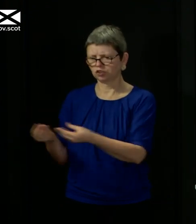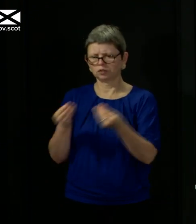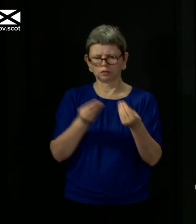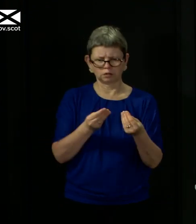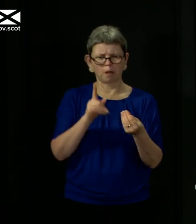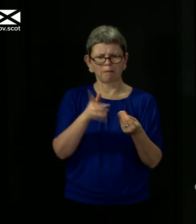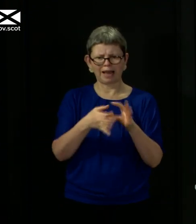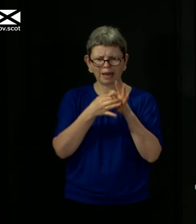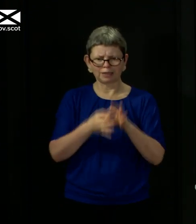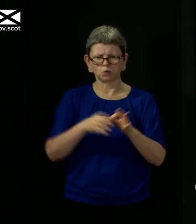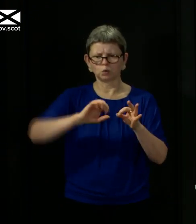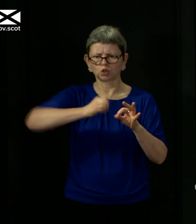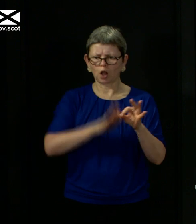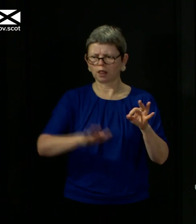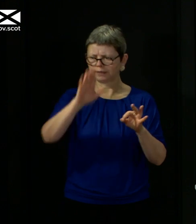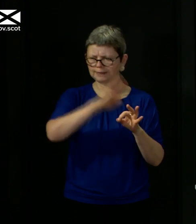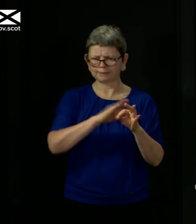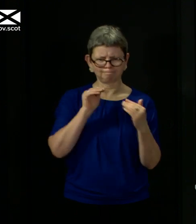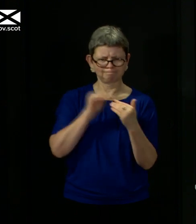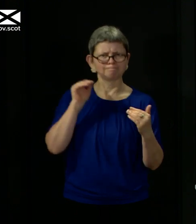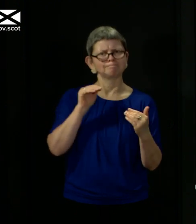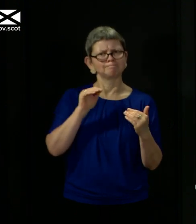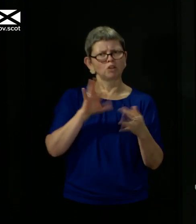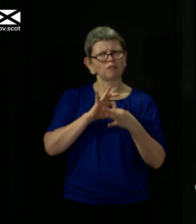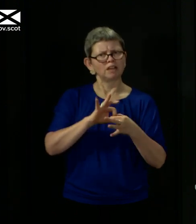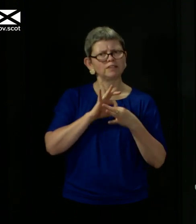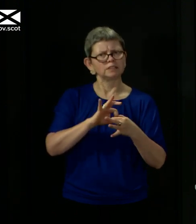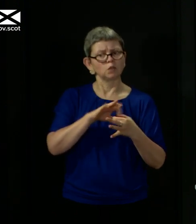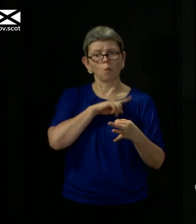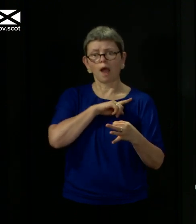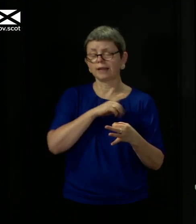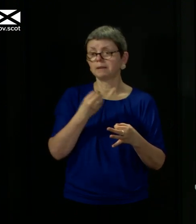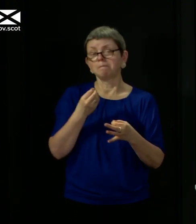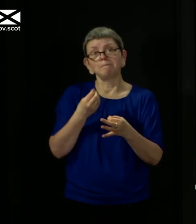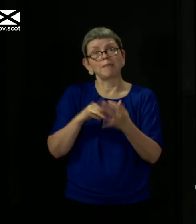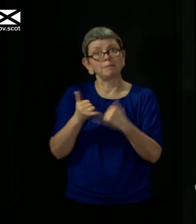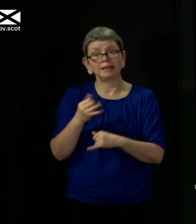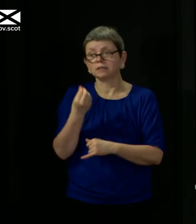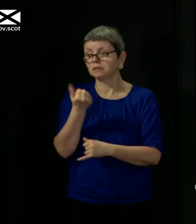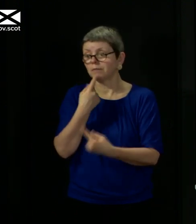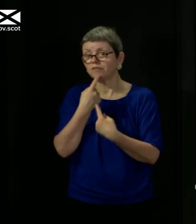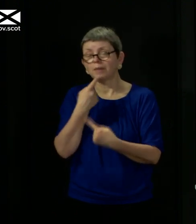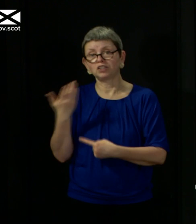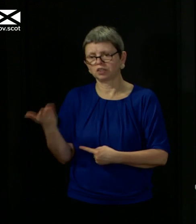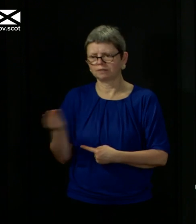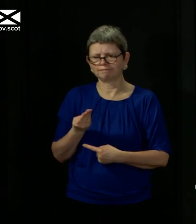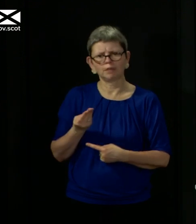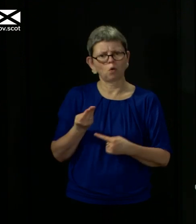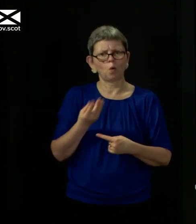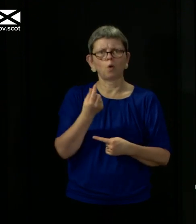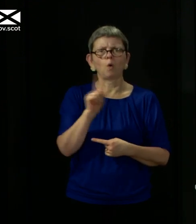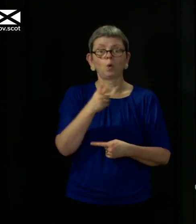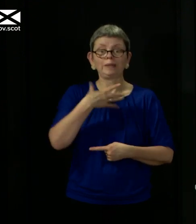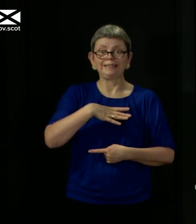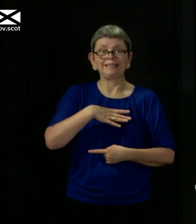understood in a Scottish context, because, you know, it may not be the case always that what is required elsewhere